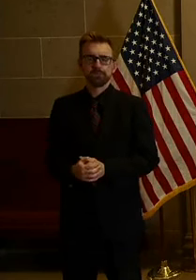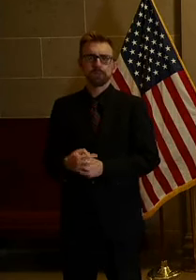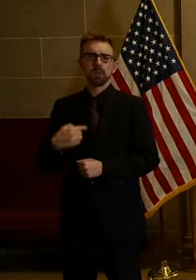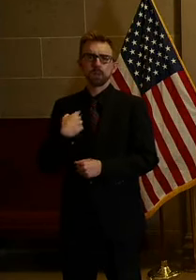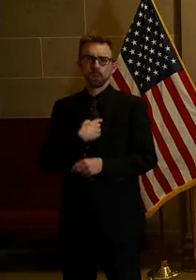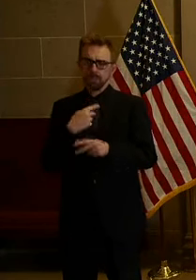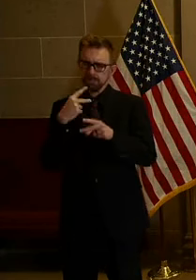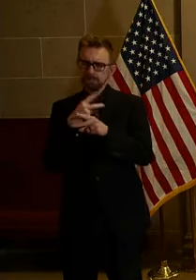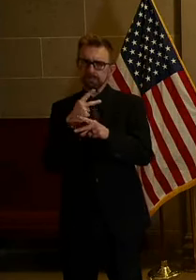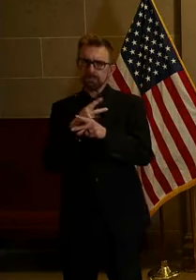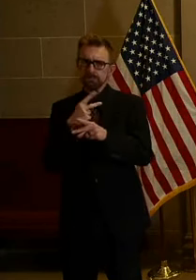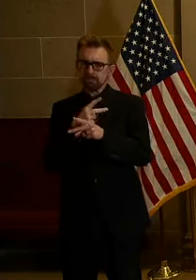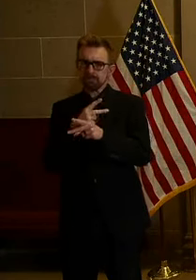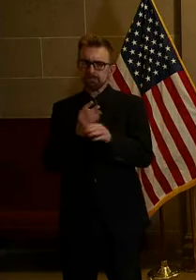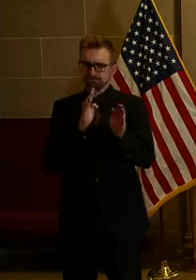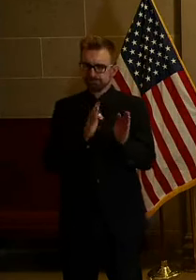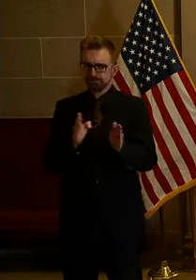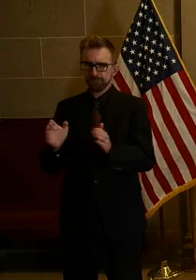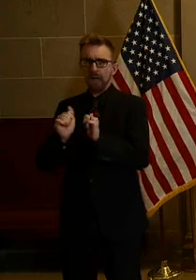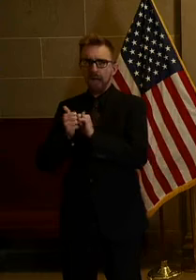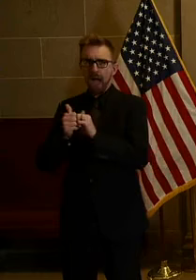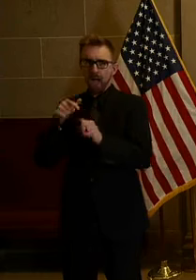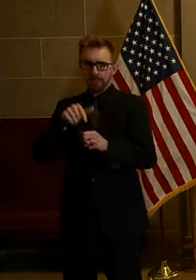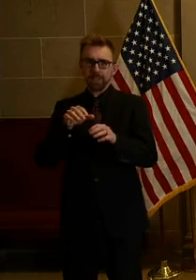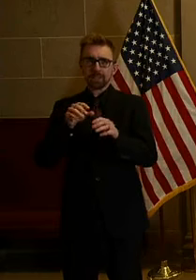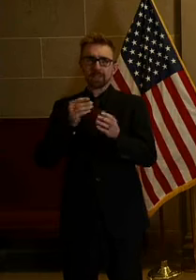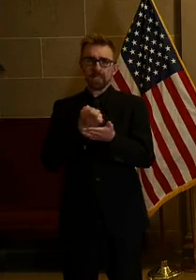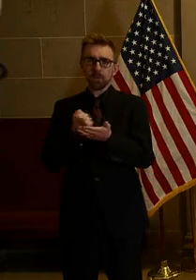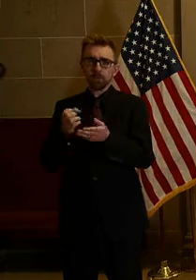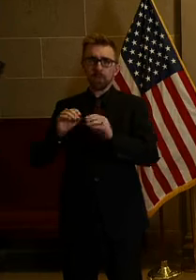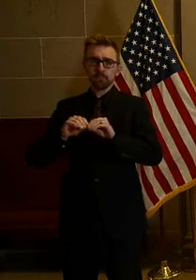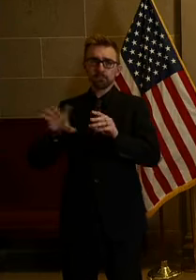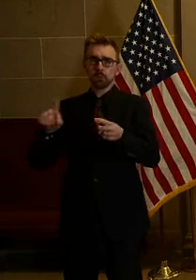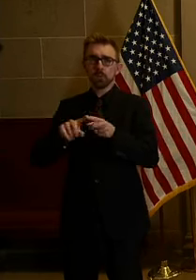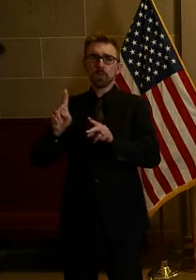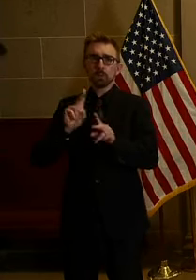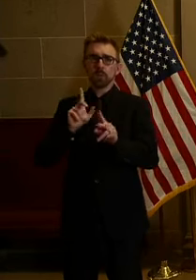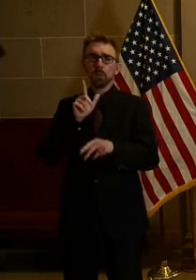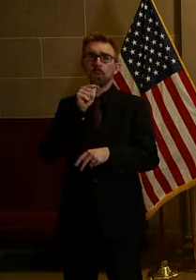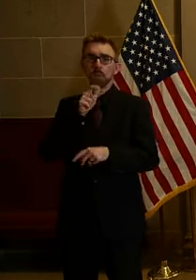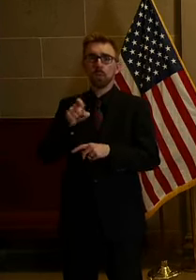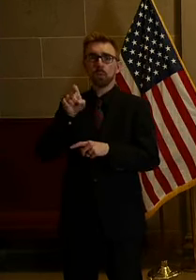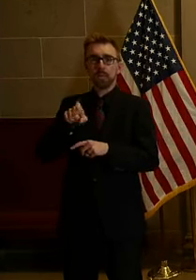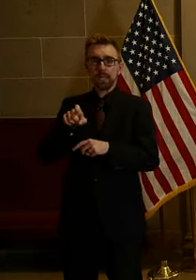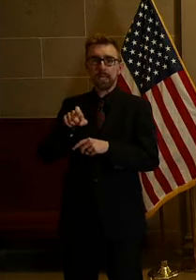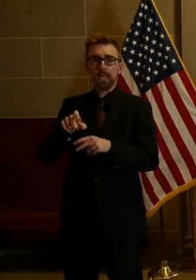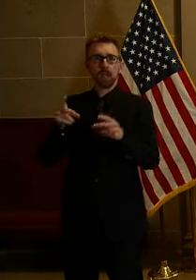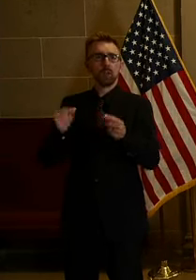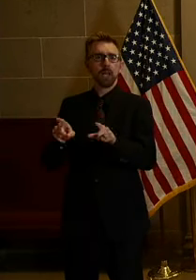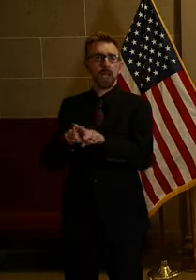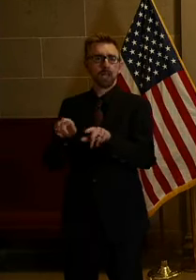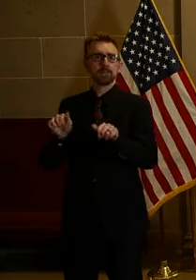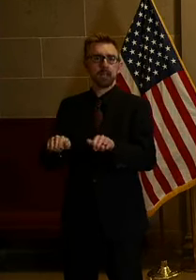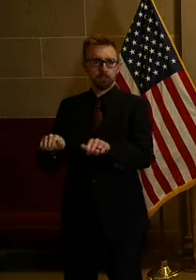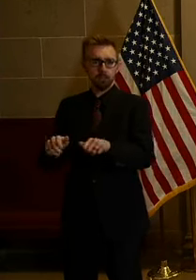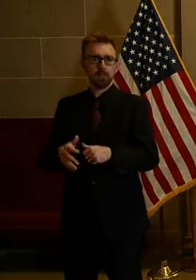the logistics to get this important equipment to the people who need the quickly as possible.